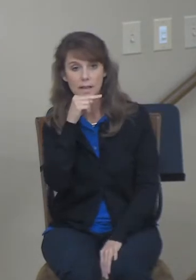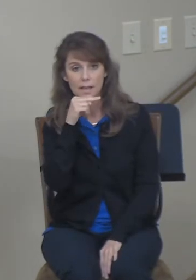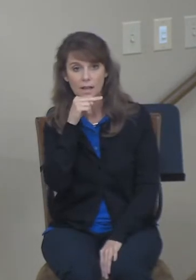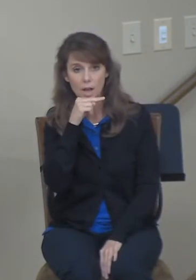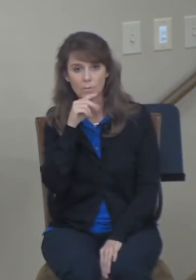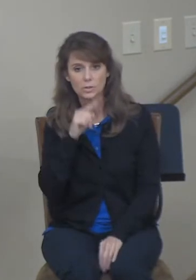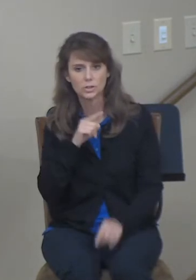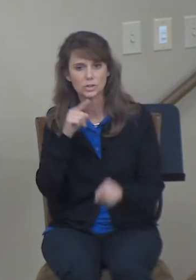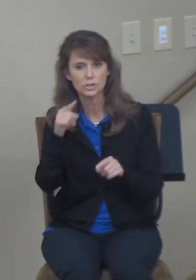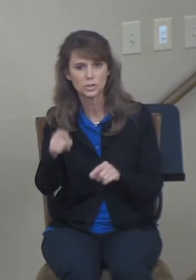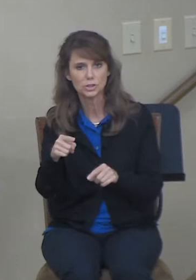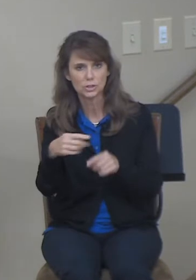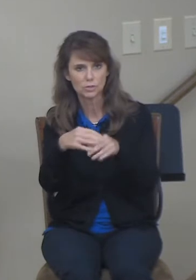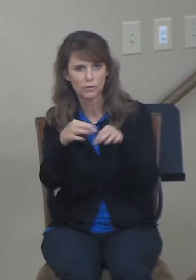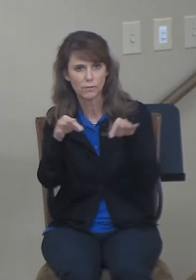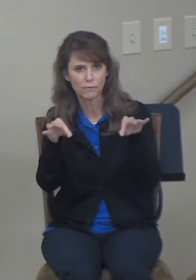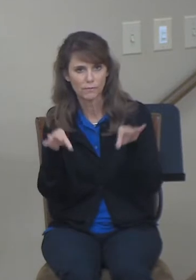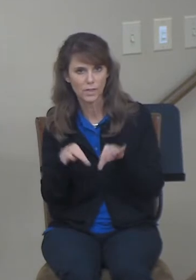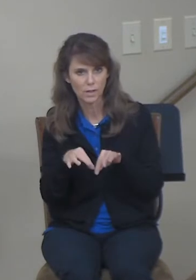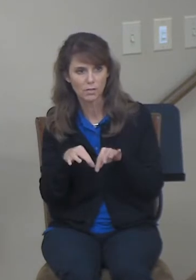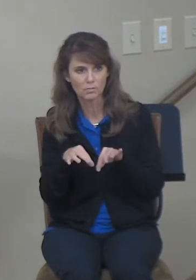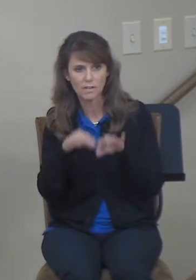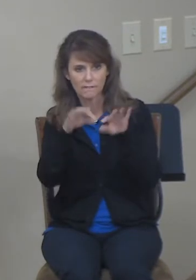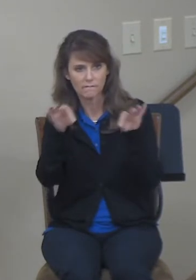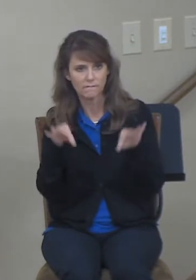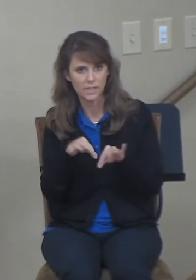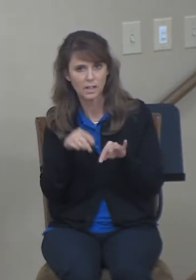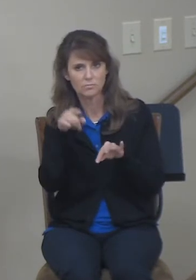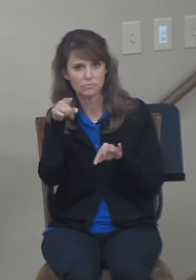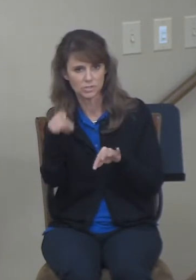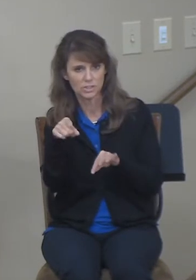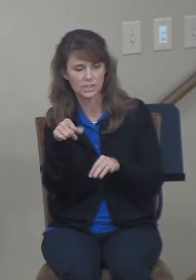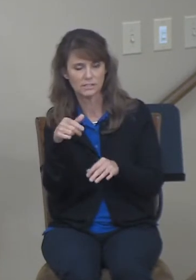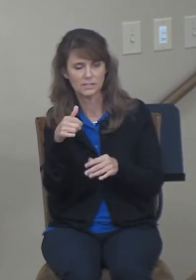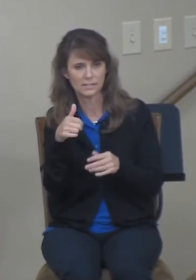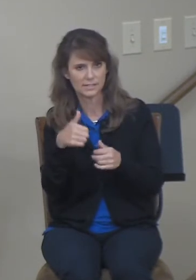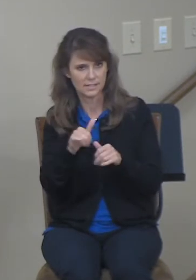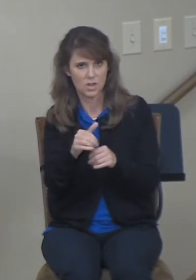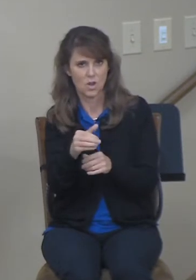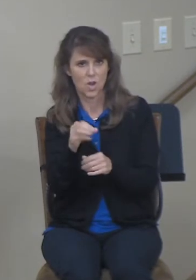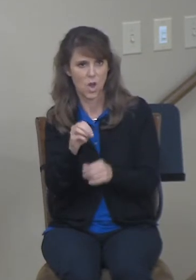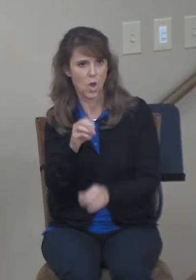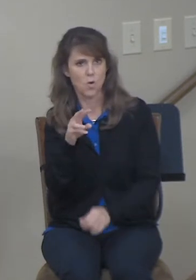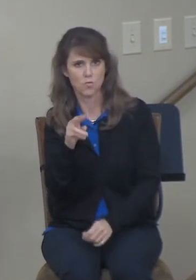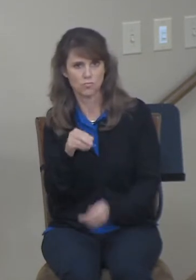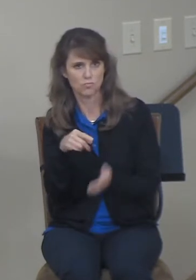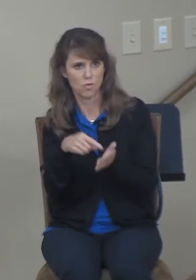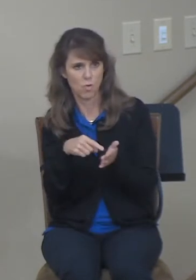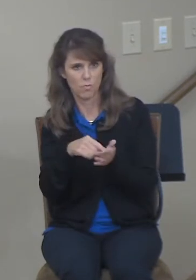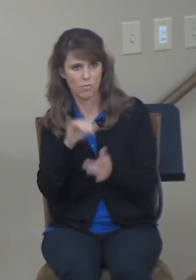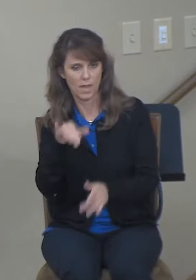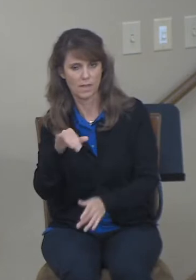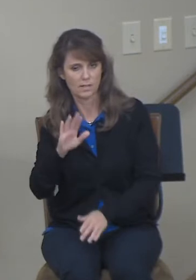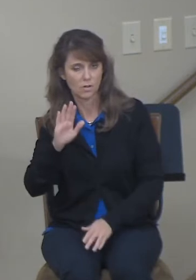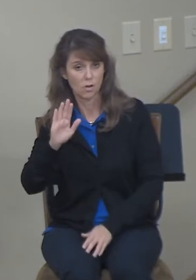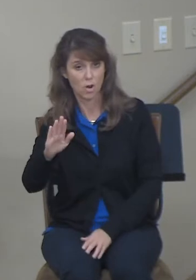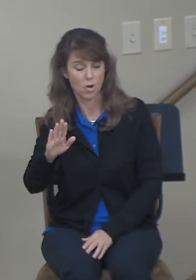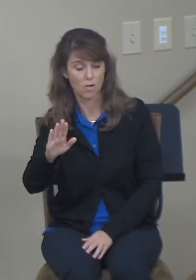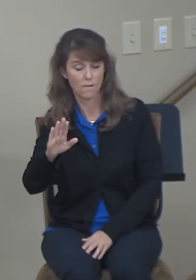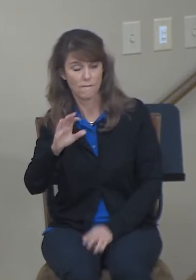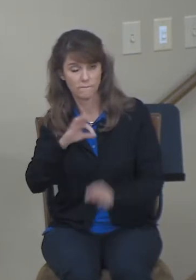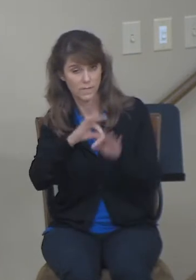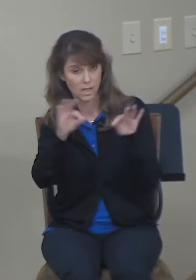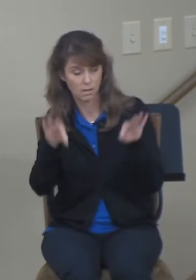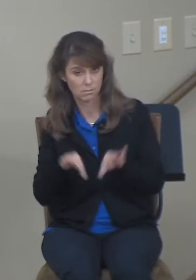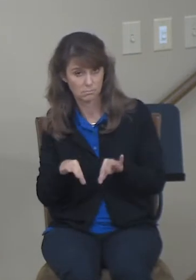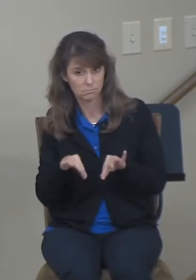the field still was in her possession. Maybe it was just sold over to the use of someone else, but it was still in her name, and he